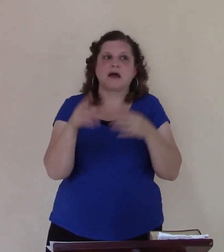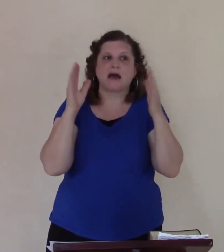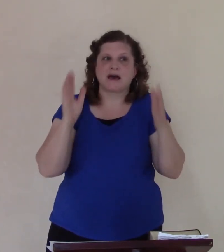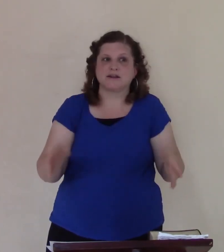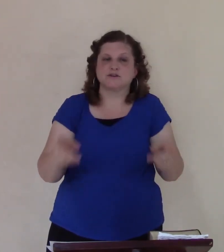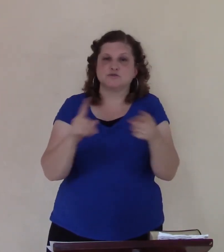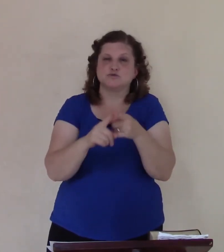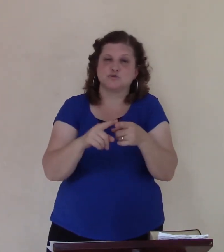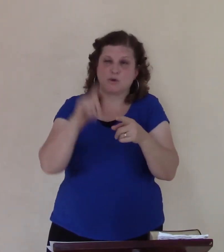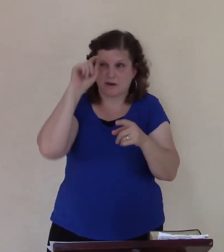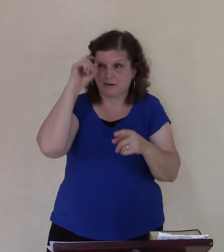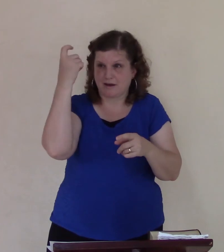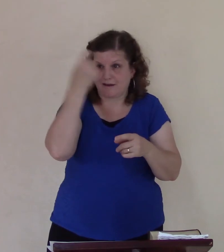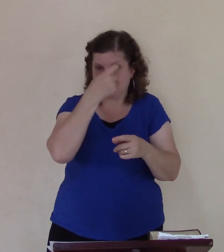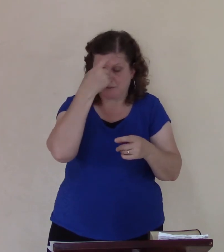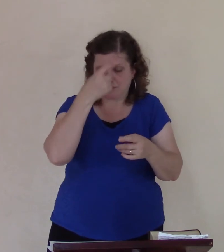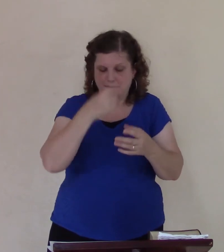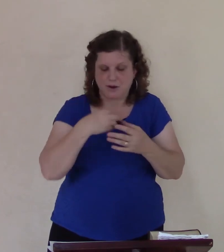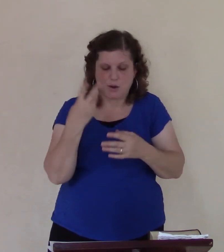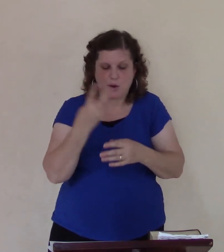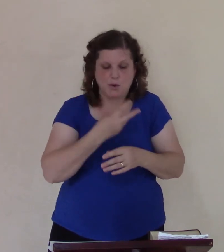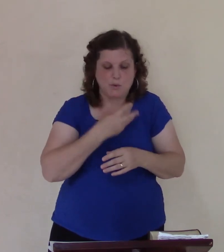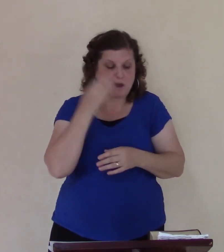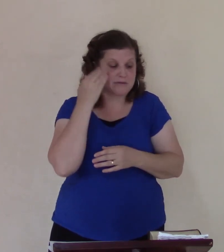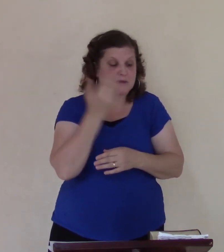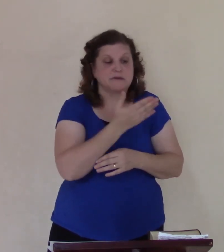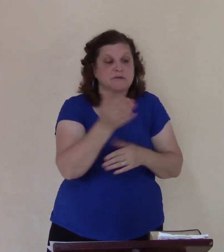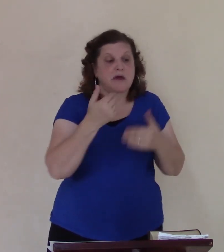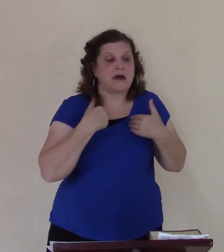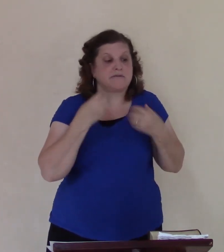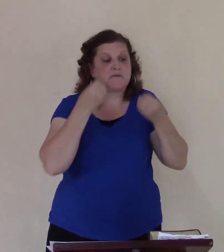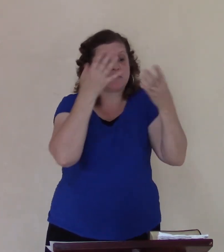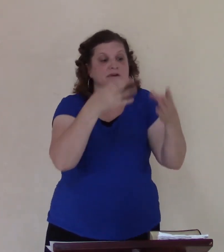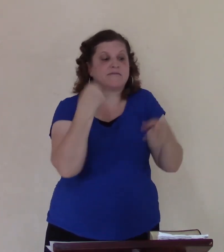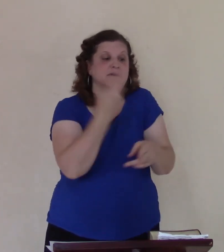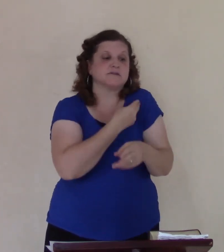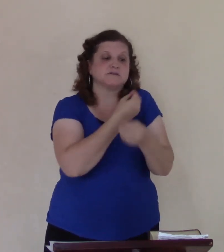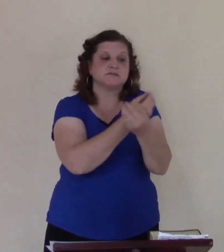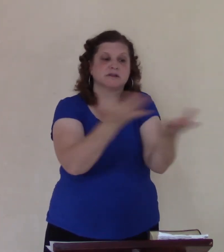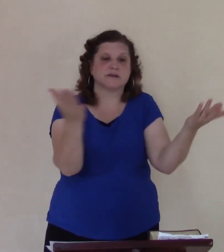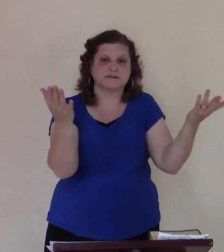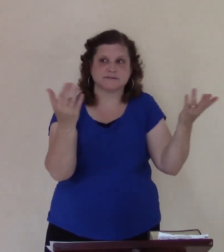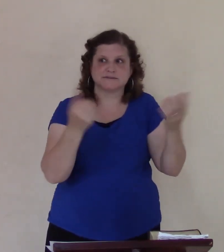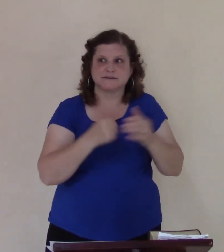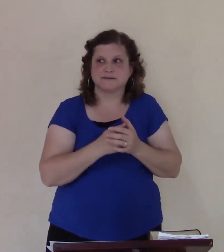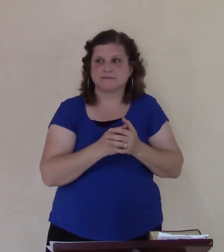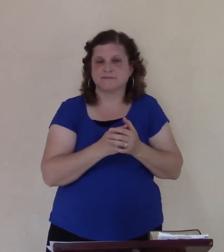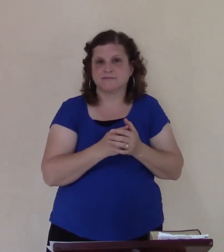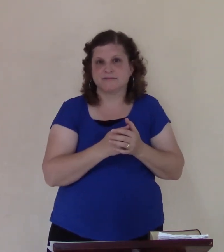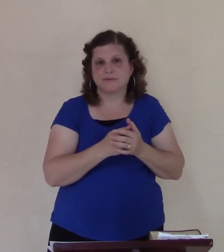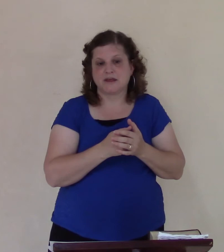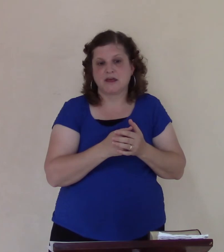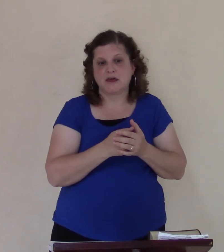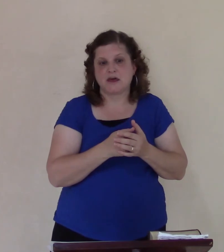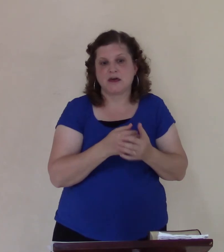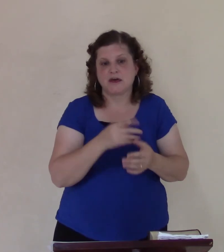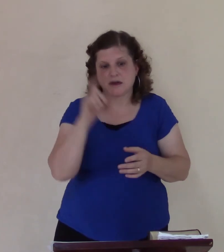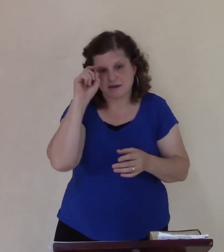we have unrealistic expectations of our government government has its limitations I have limitations